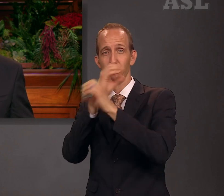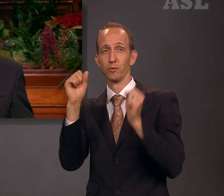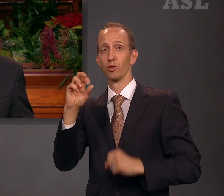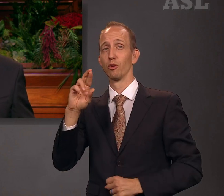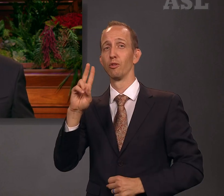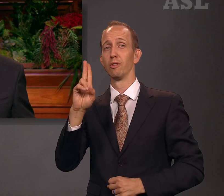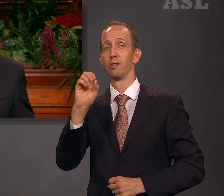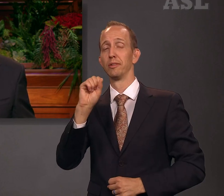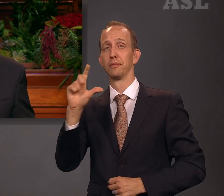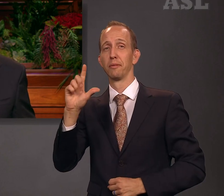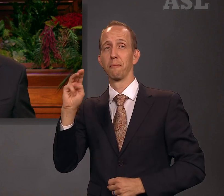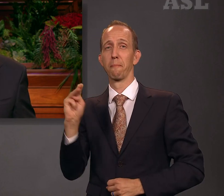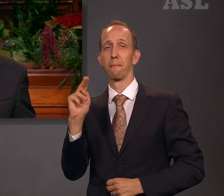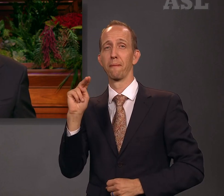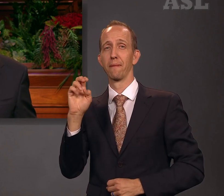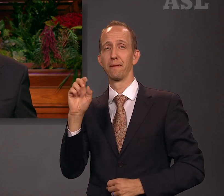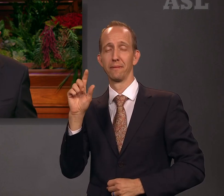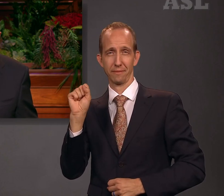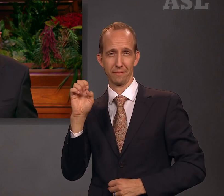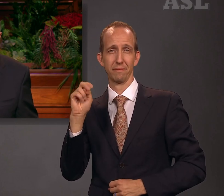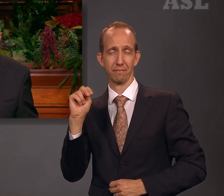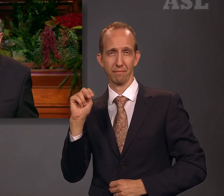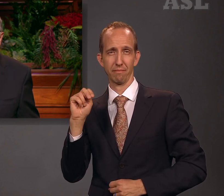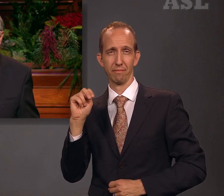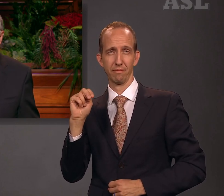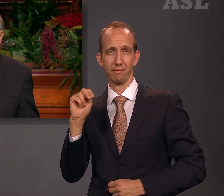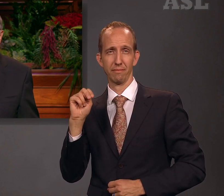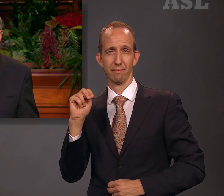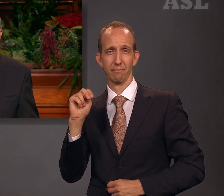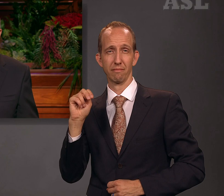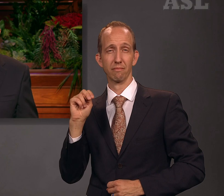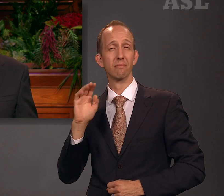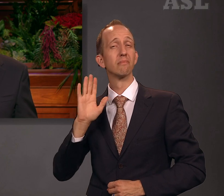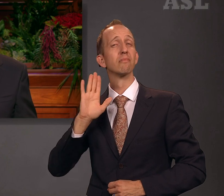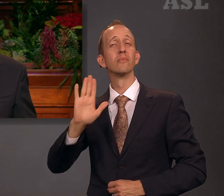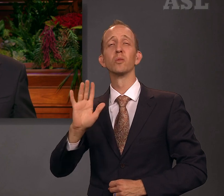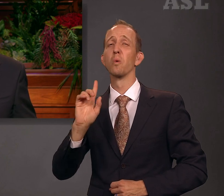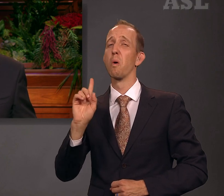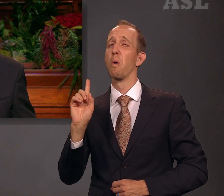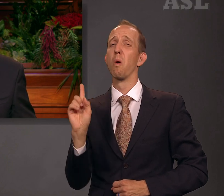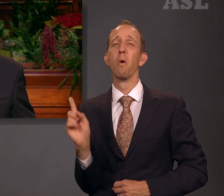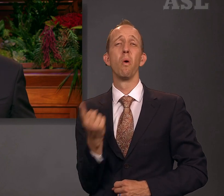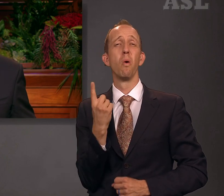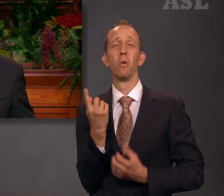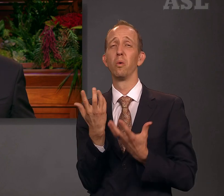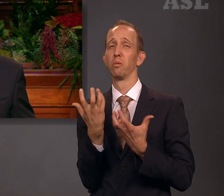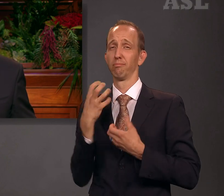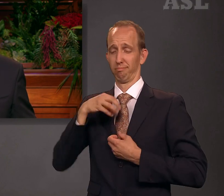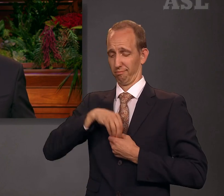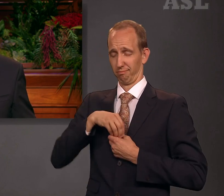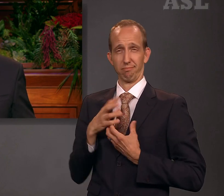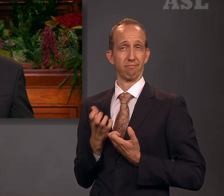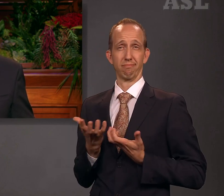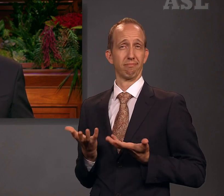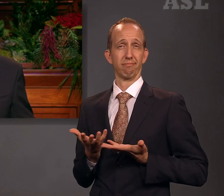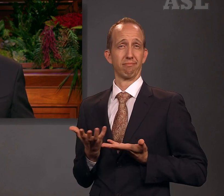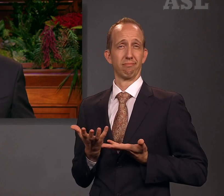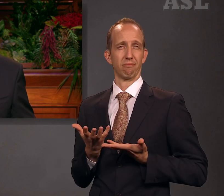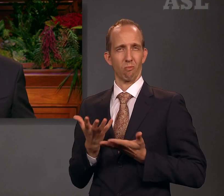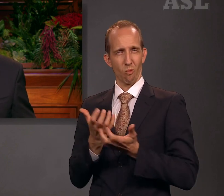sincere desire is to please the Lord and bless our Heavenly Father's children. From sacred personal